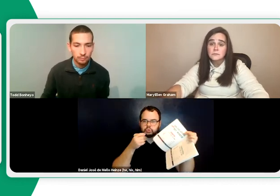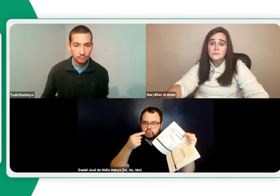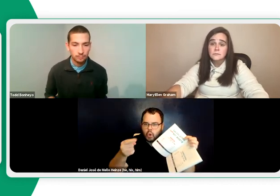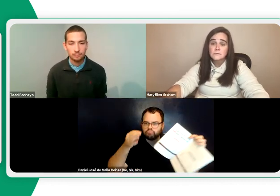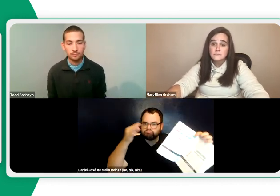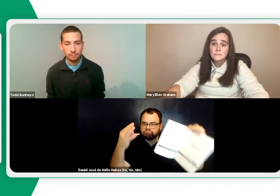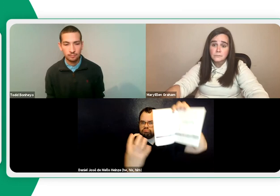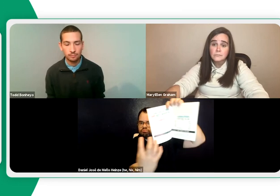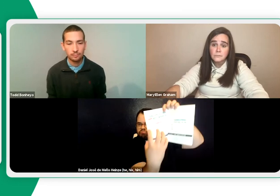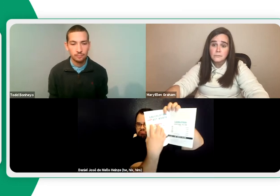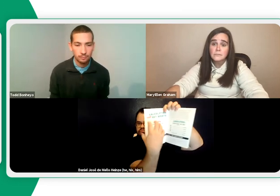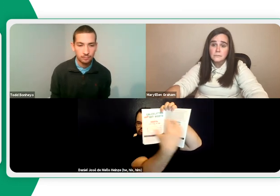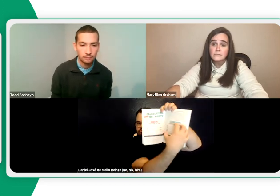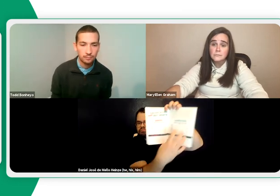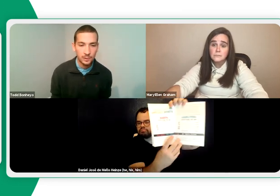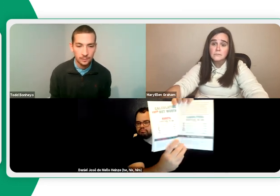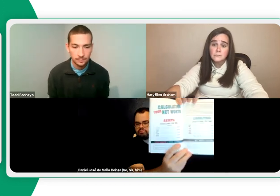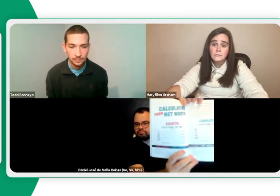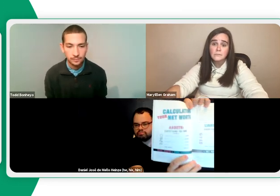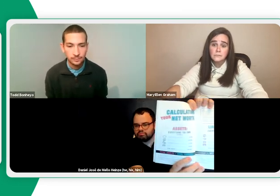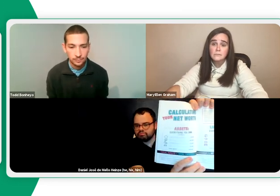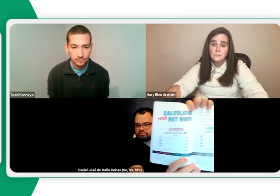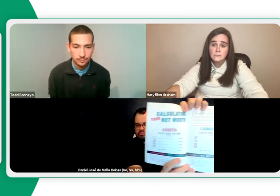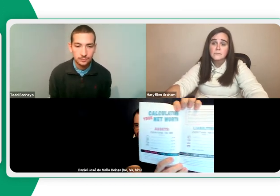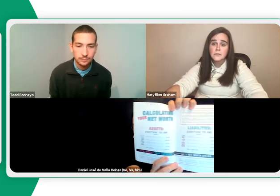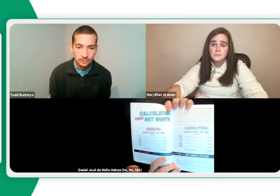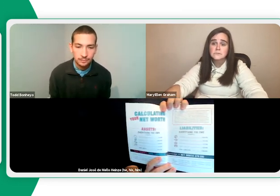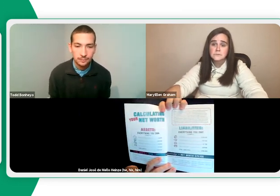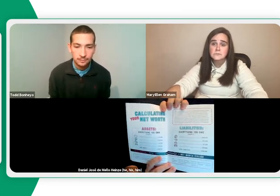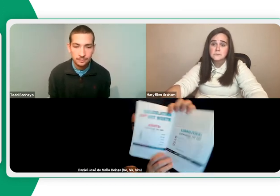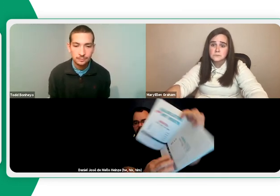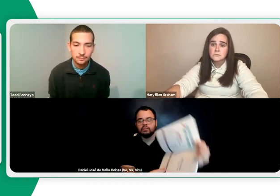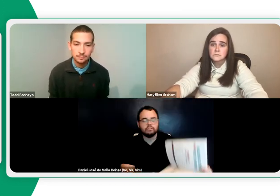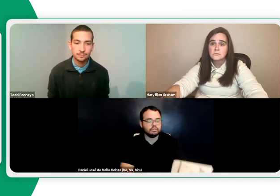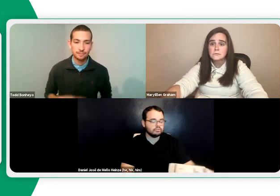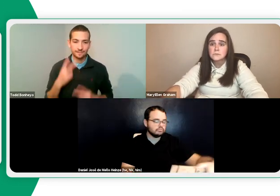They have some really nice infographics and pictures here that break it down.